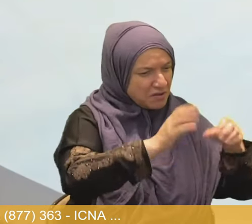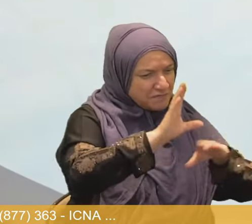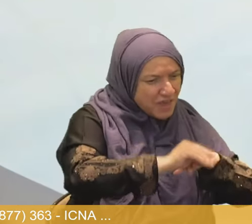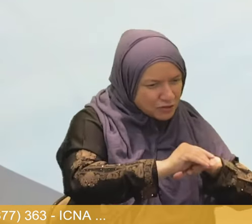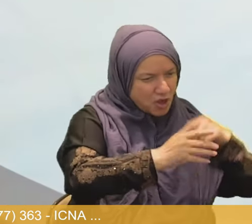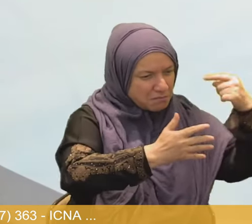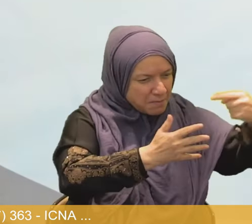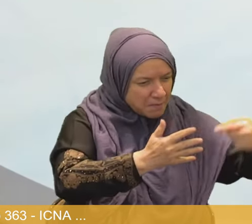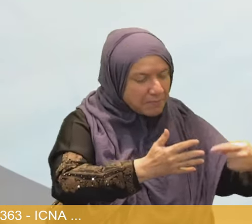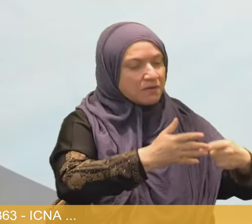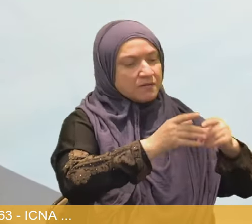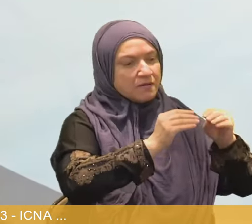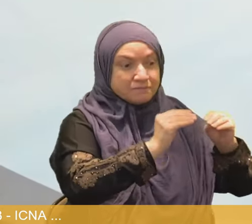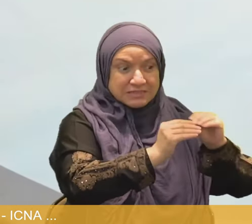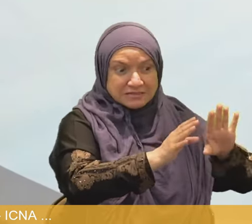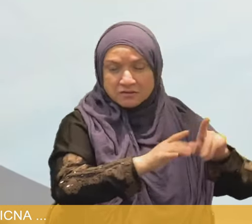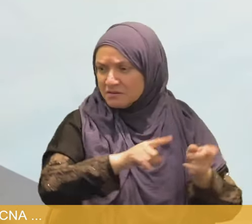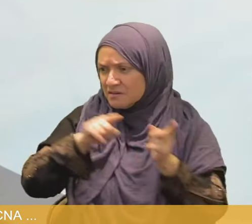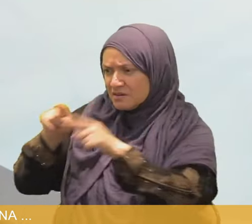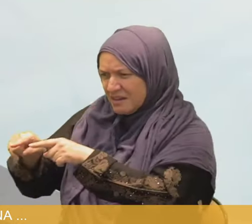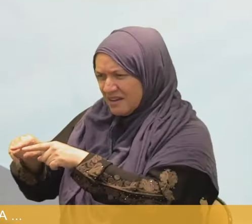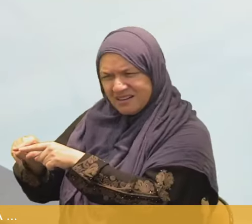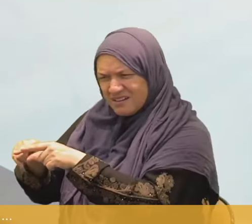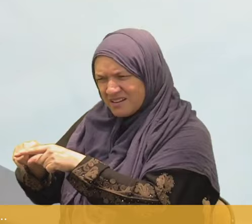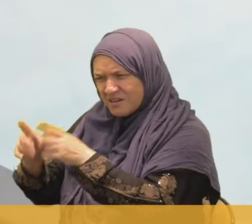But whether it's halal or haram, body doesn't care.